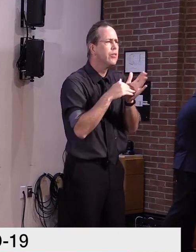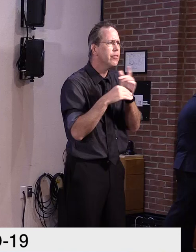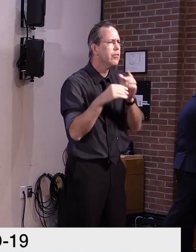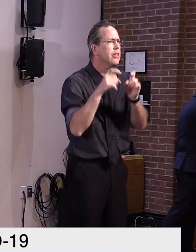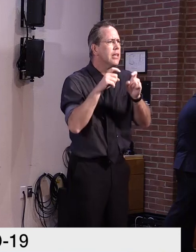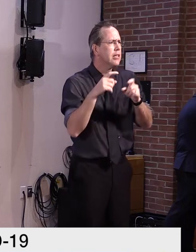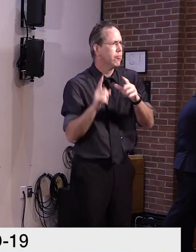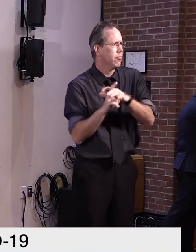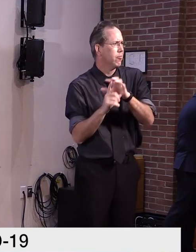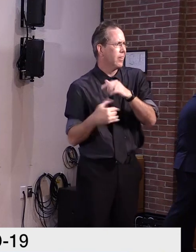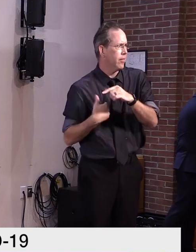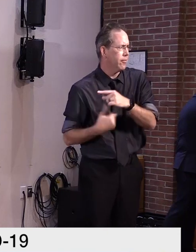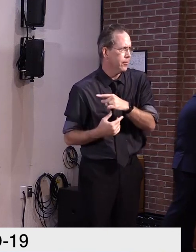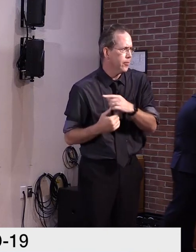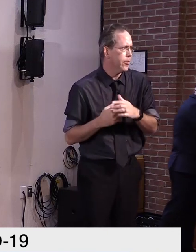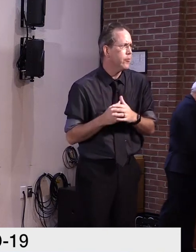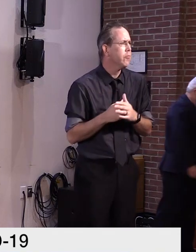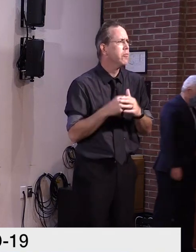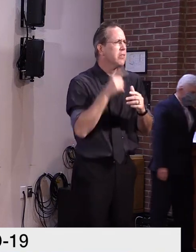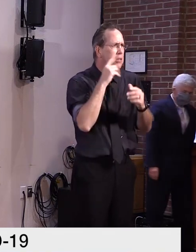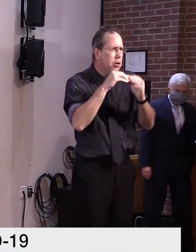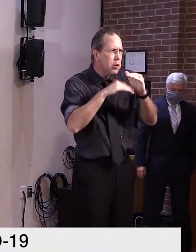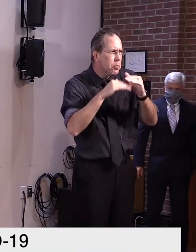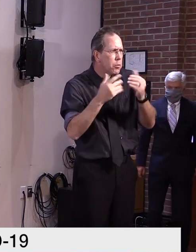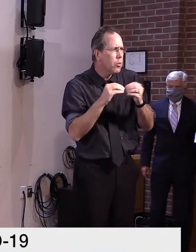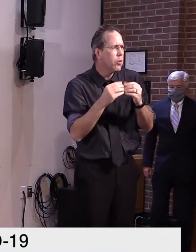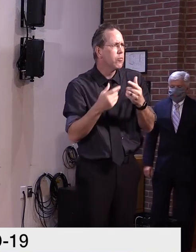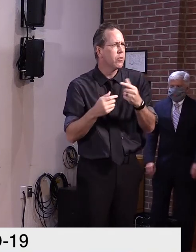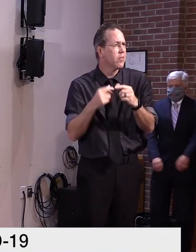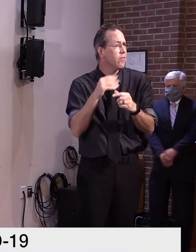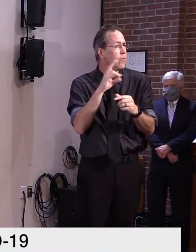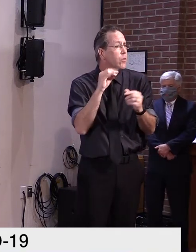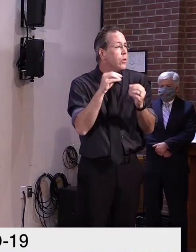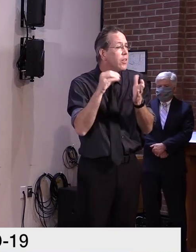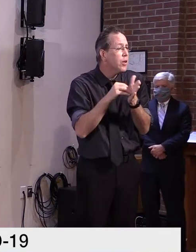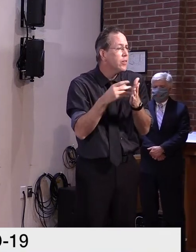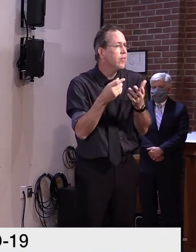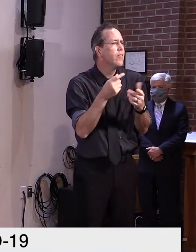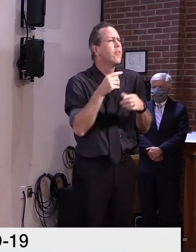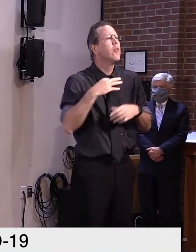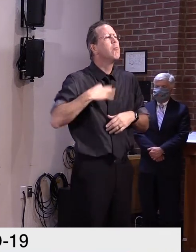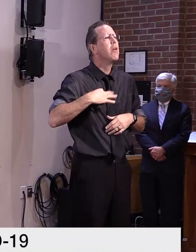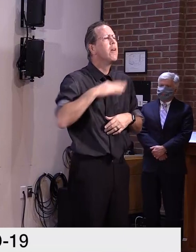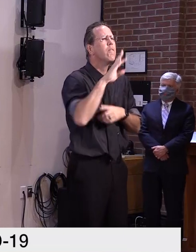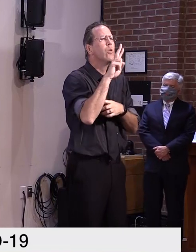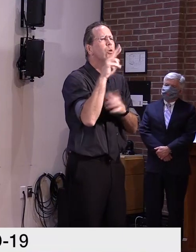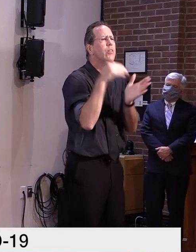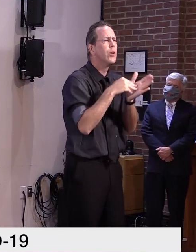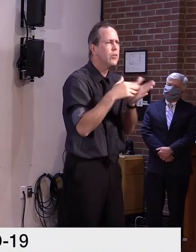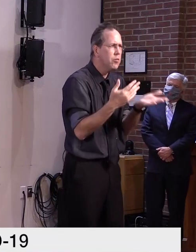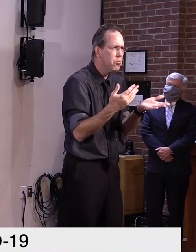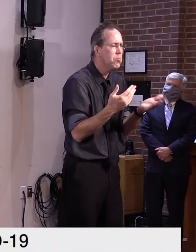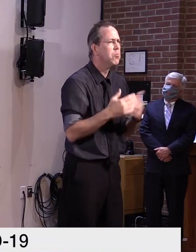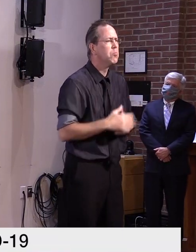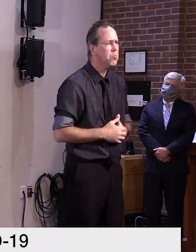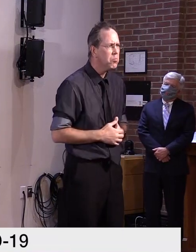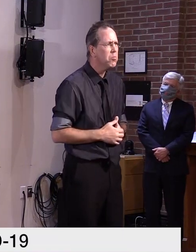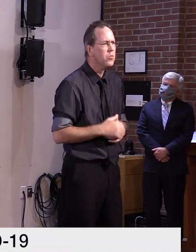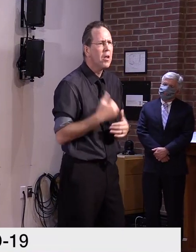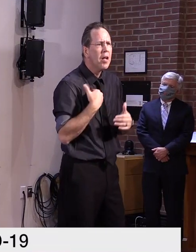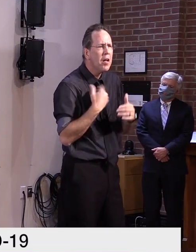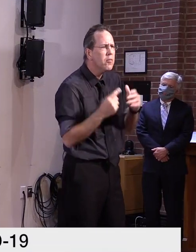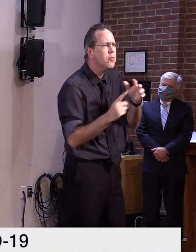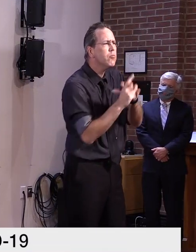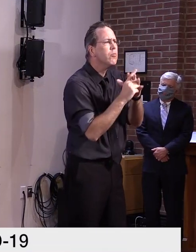positives, just under 40,000 tests in Maine, with 42 positives. So positivity rate's a little higher than Vermont, but all